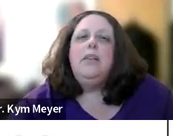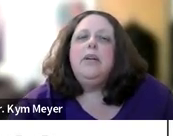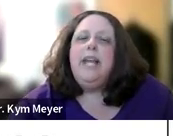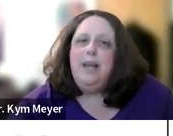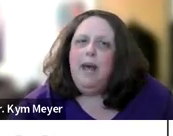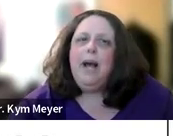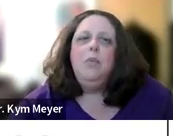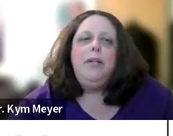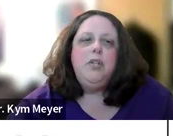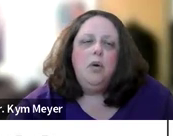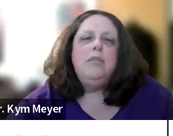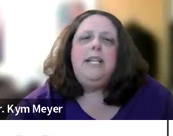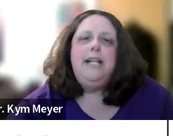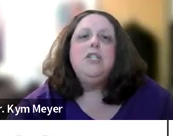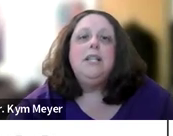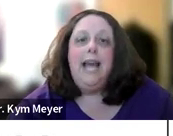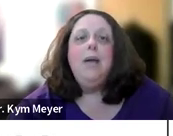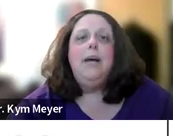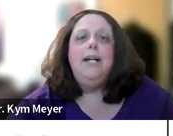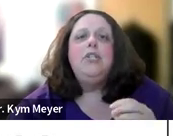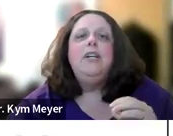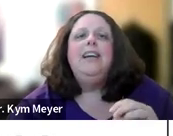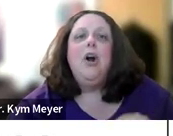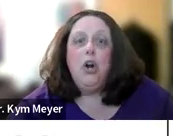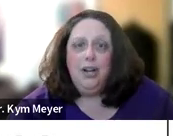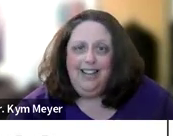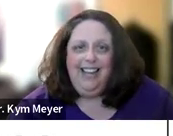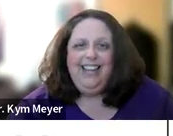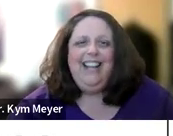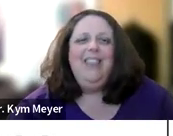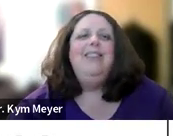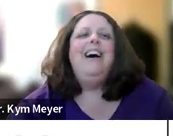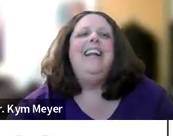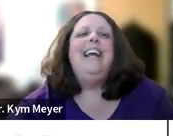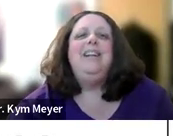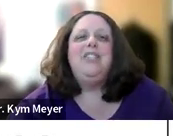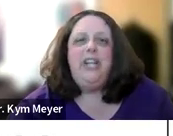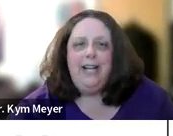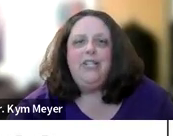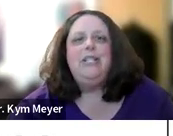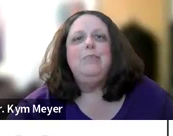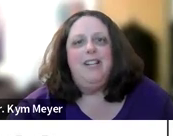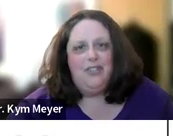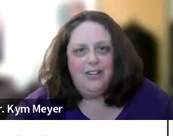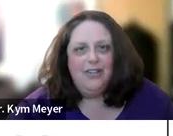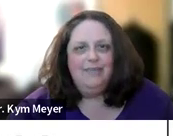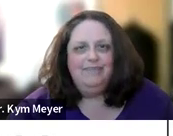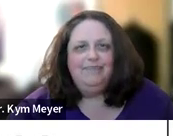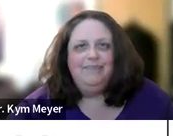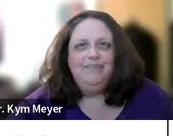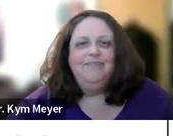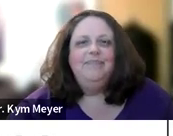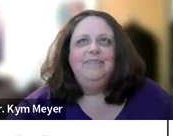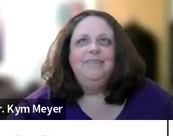there is impact when we don't teach language early that it changes the brain structure.